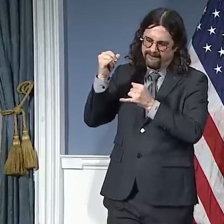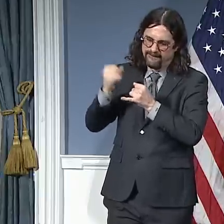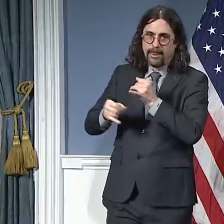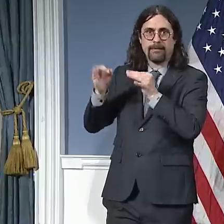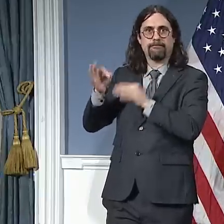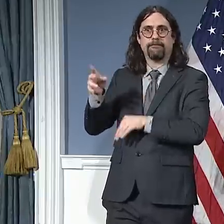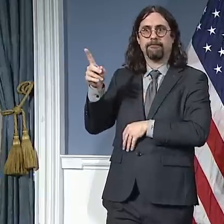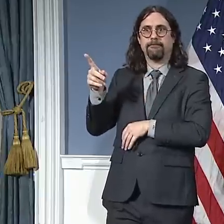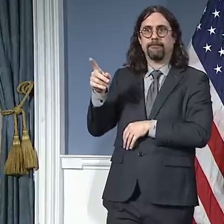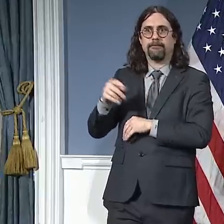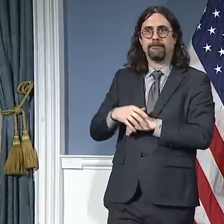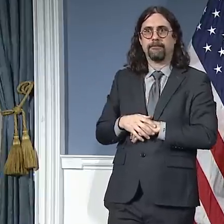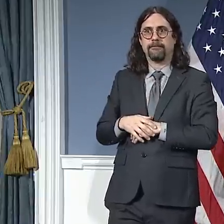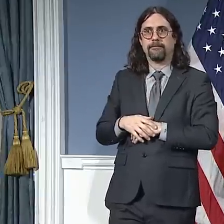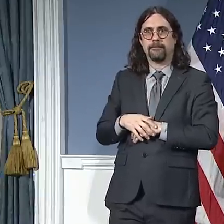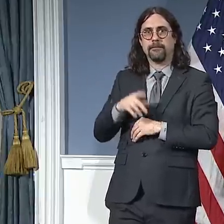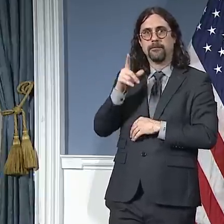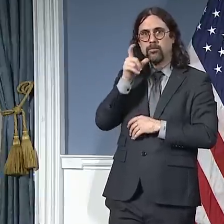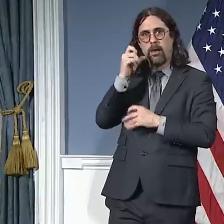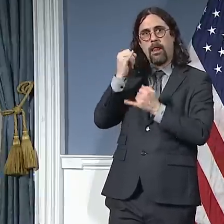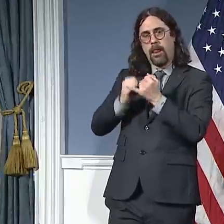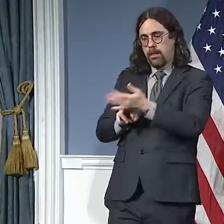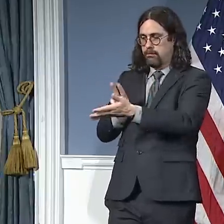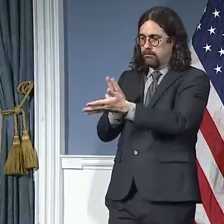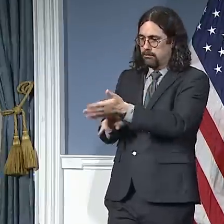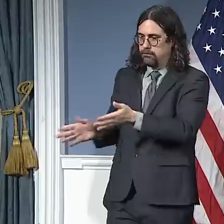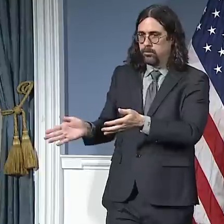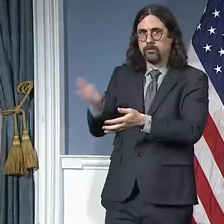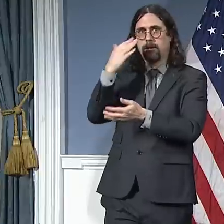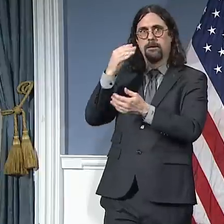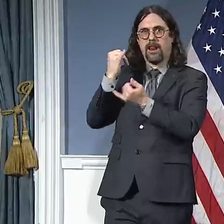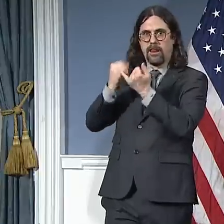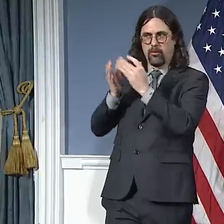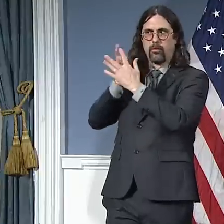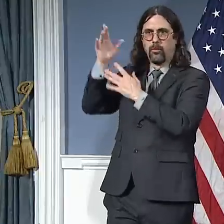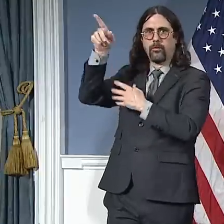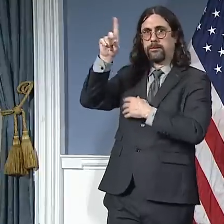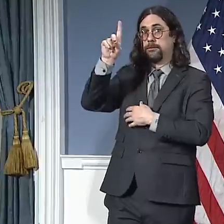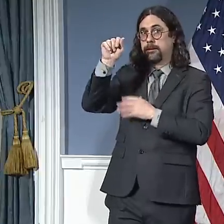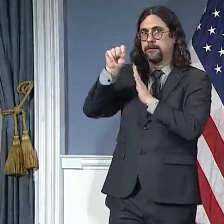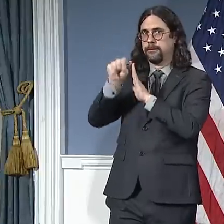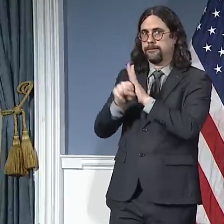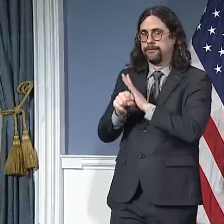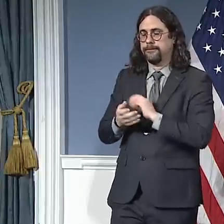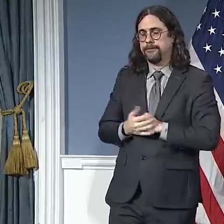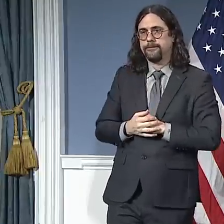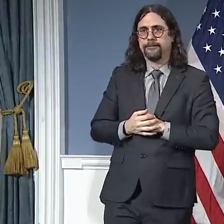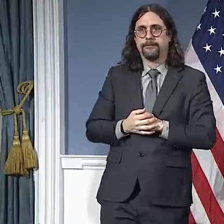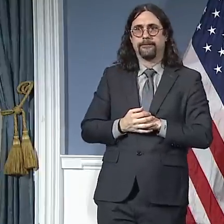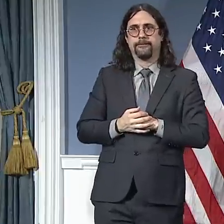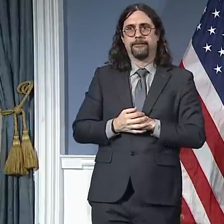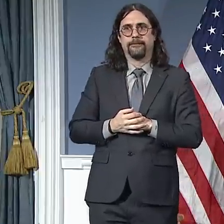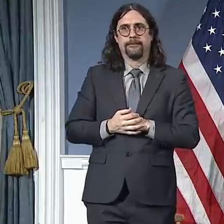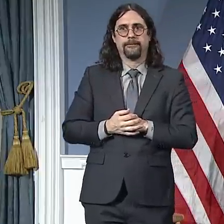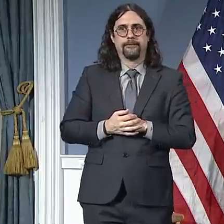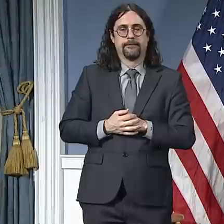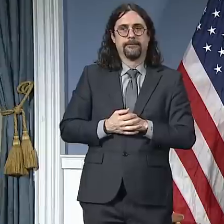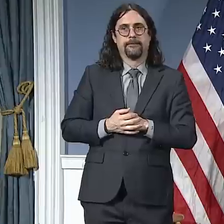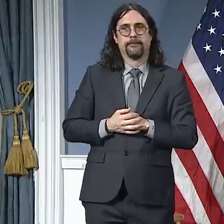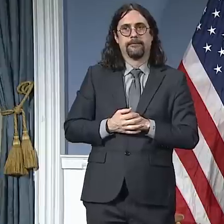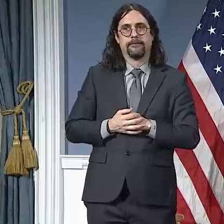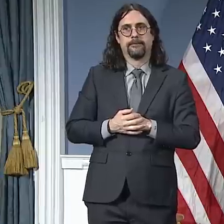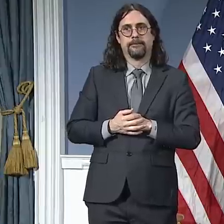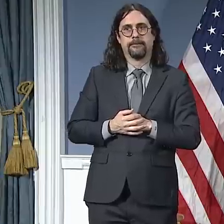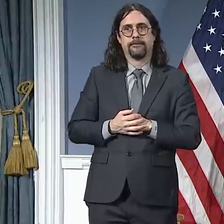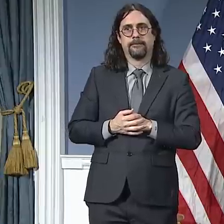in trying to strike this balance between the humanitarian need to get everyone that we can get appropriately out of our jail system